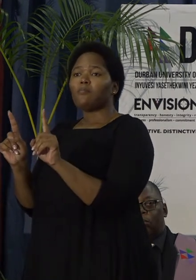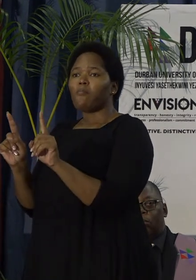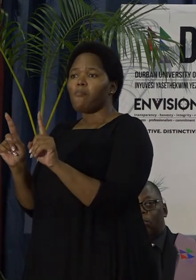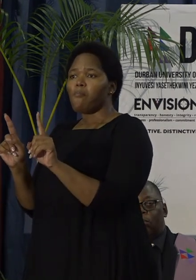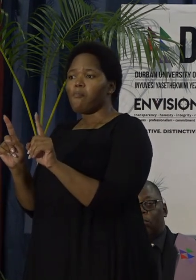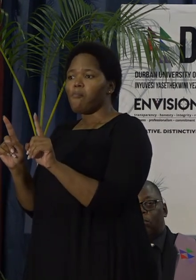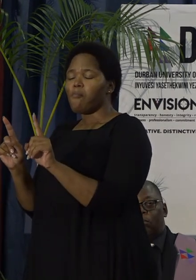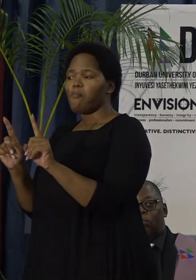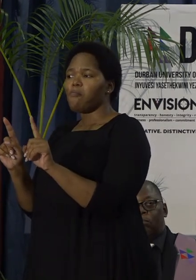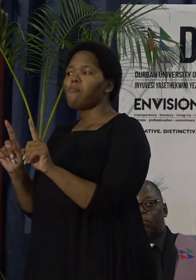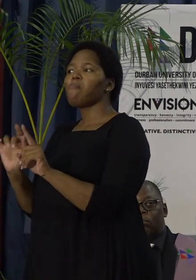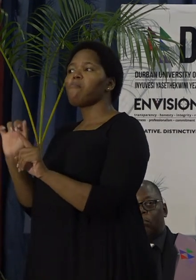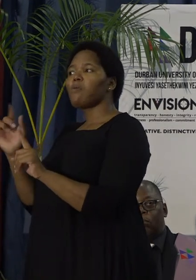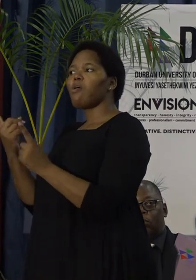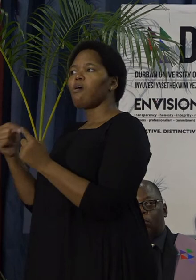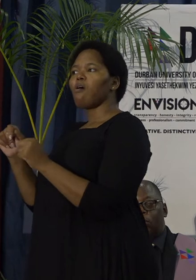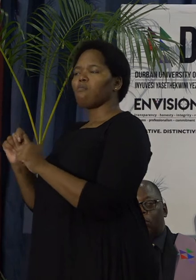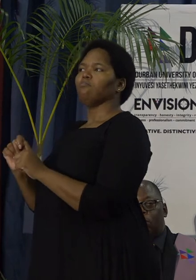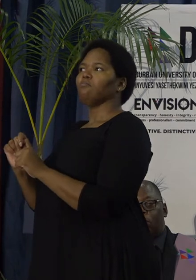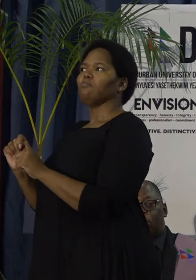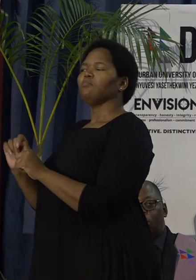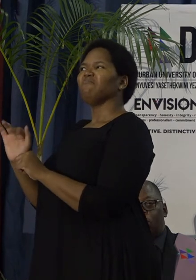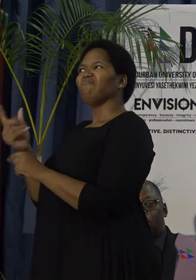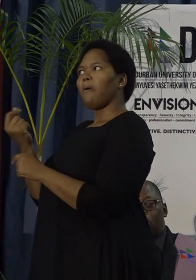But we have not had to borrow money.